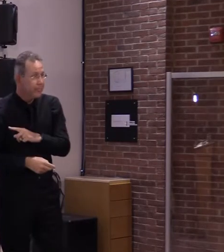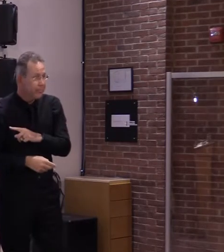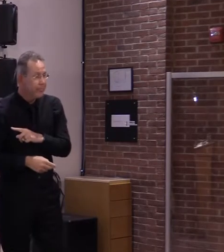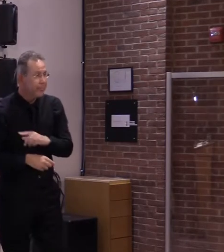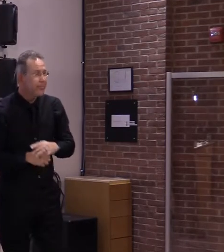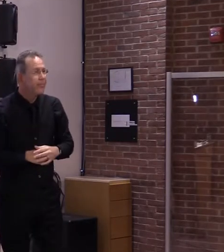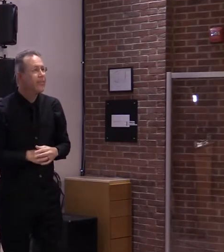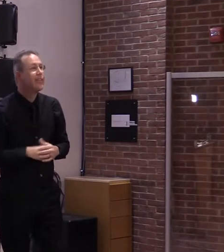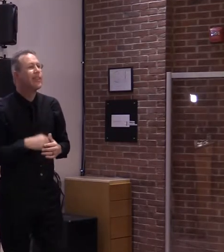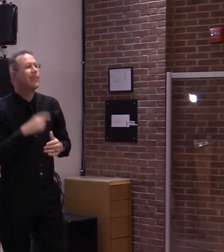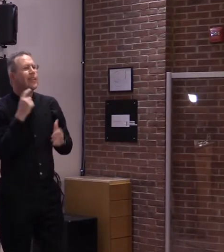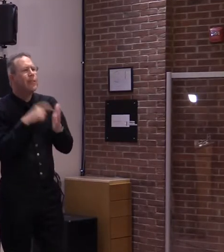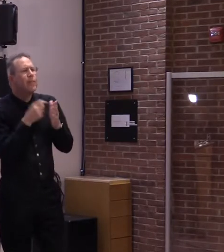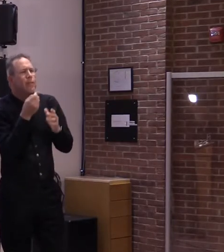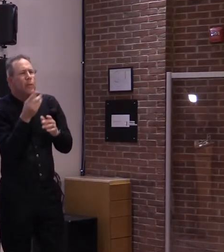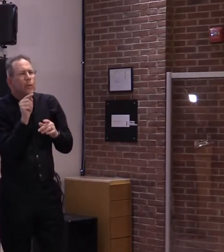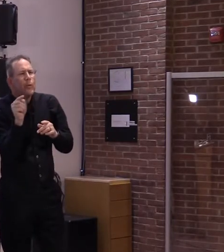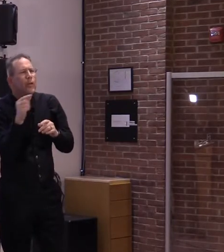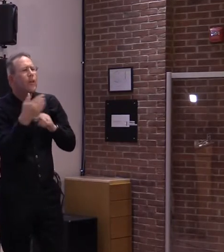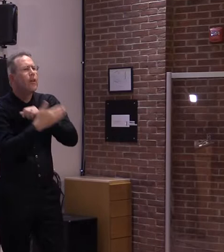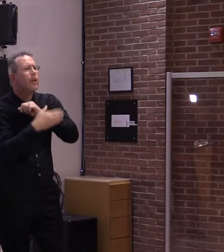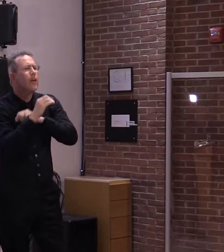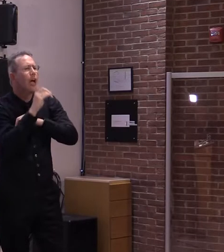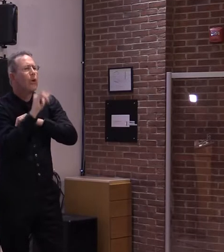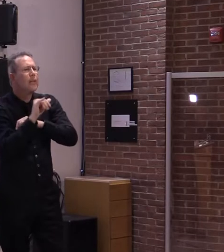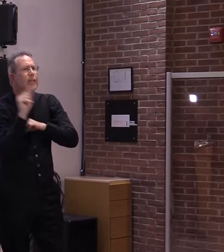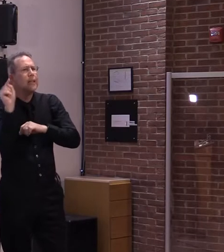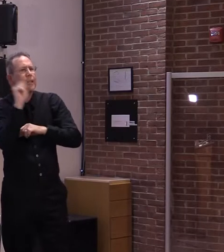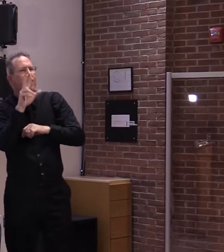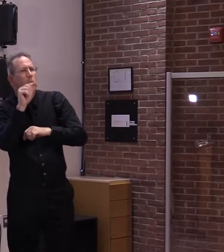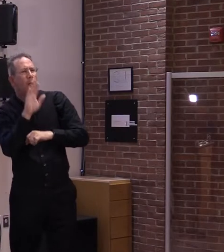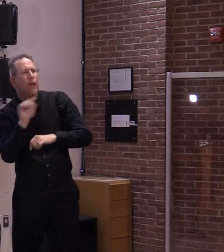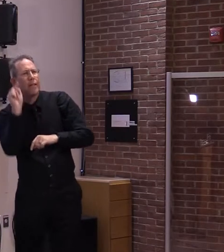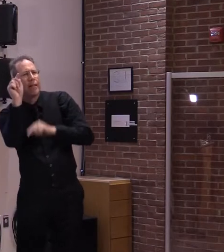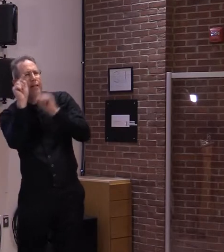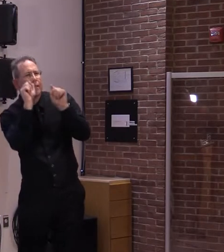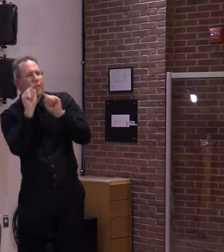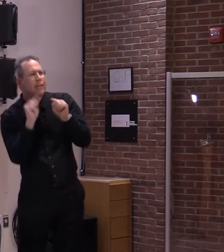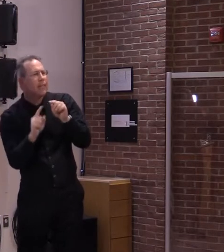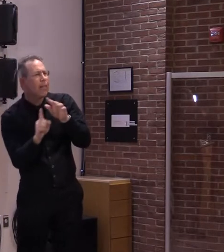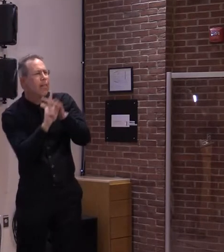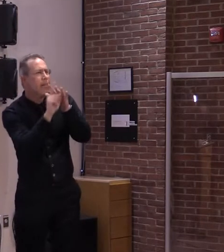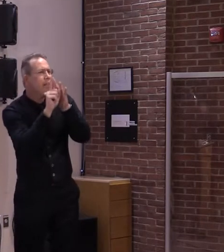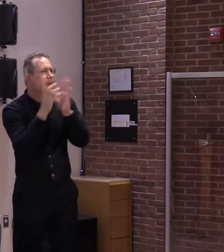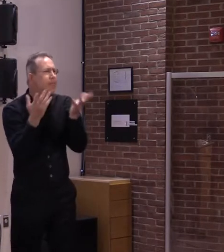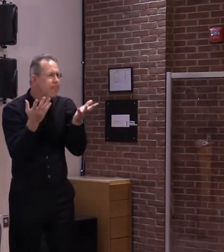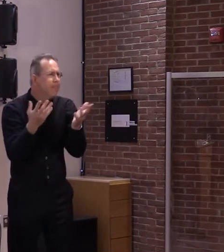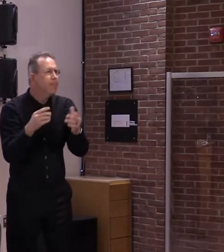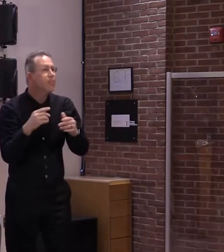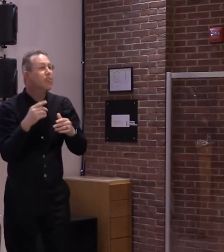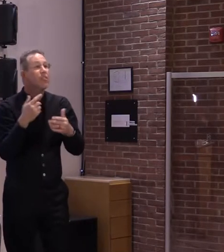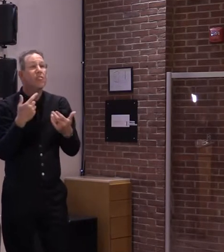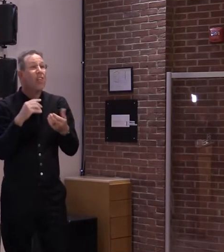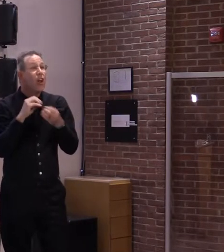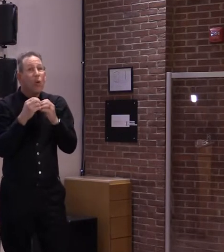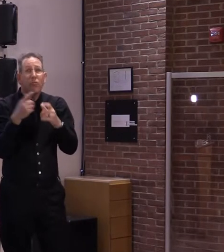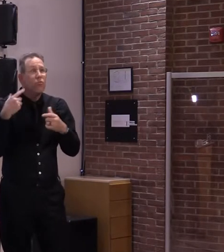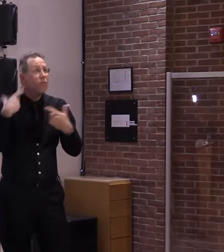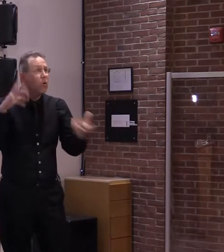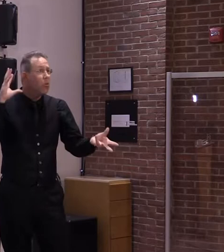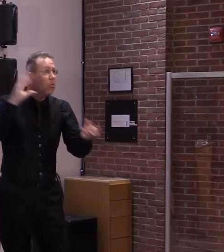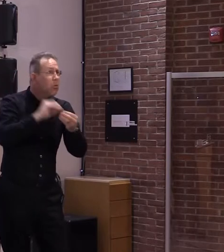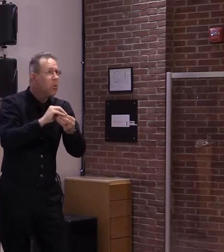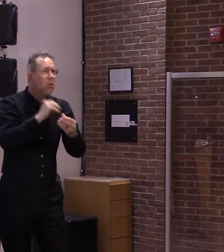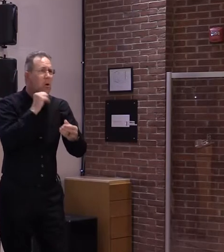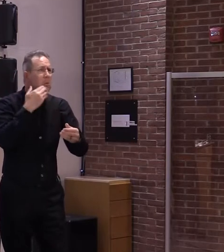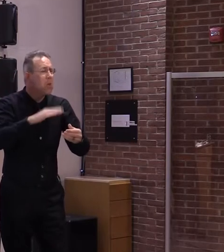northern New Hampshire and western Maine, the case rates and the hospitalizations have seen great improvement across New England